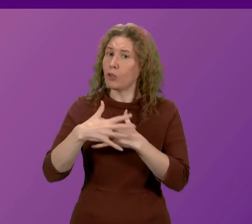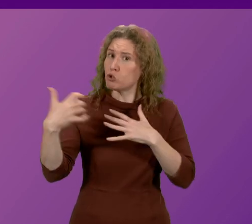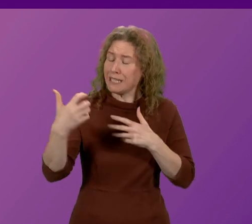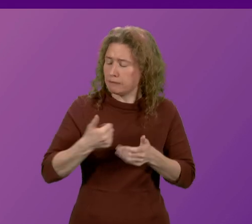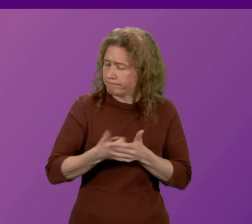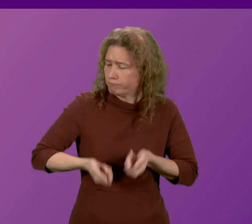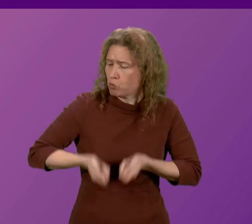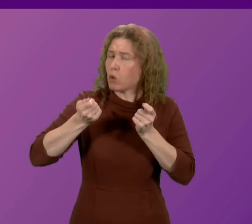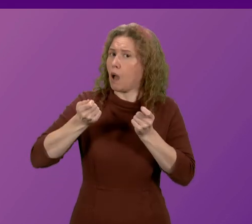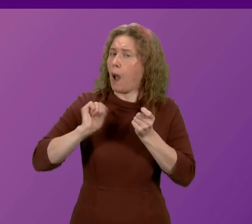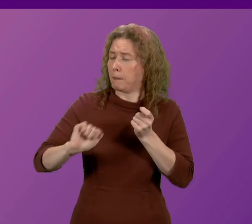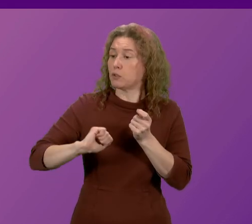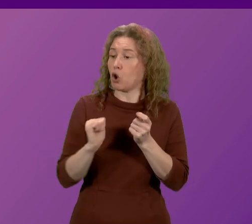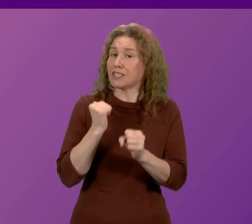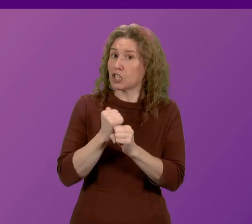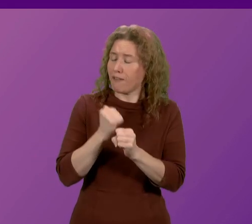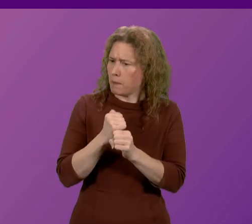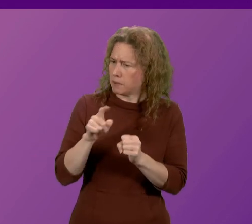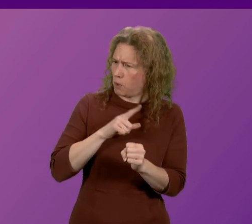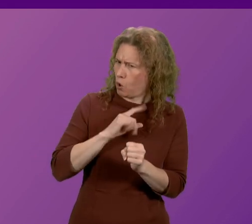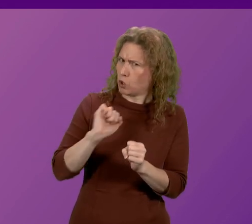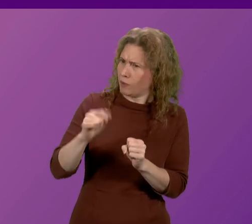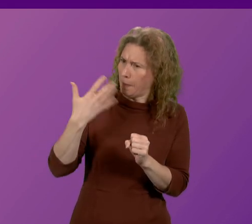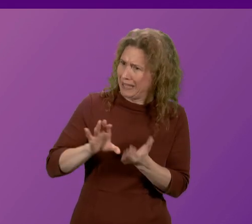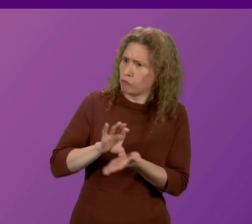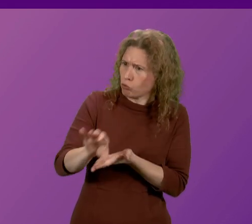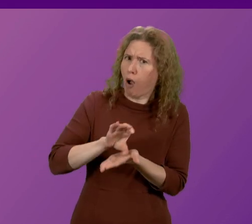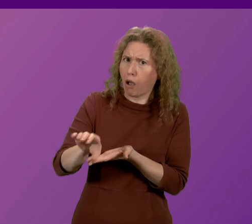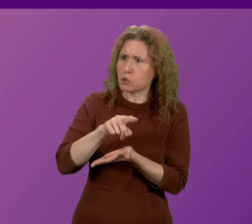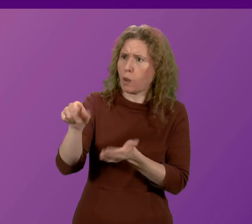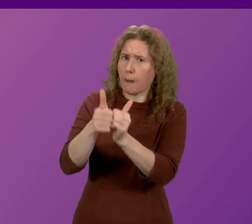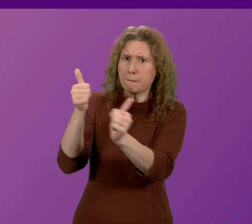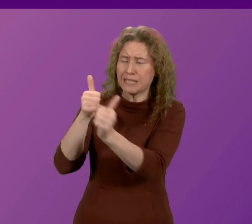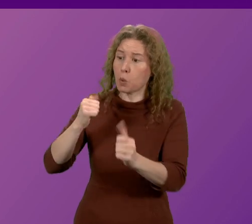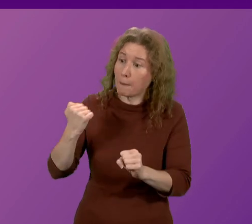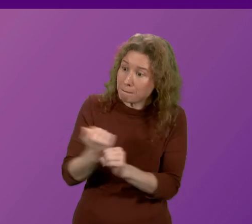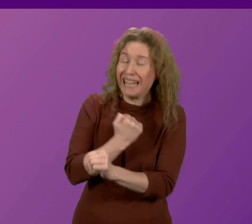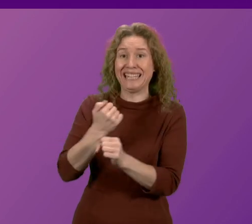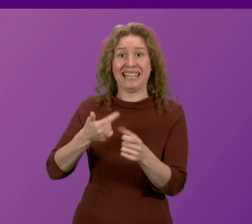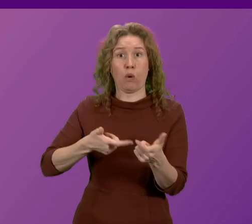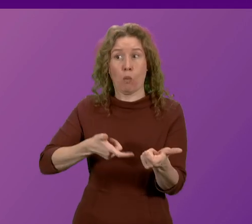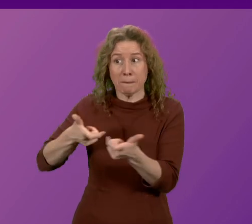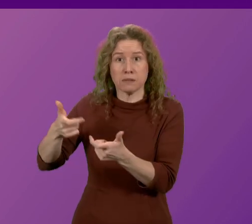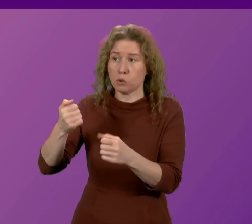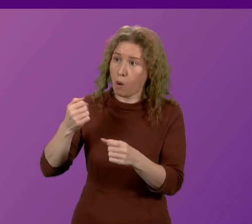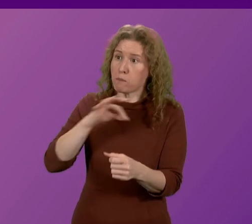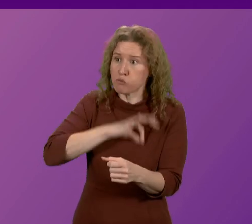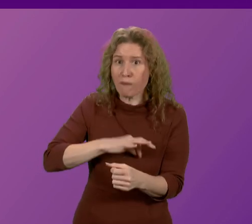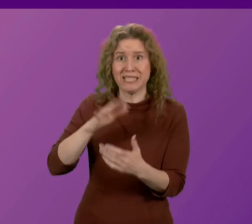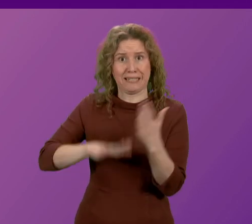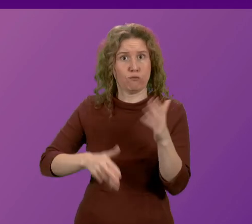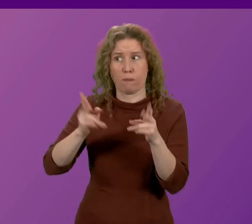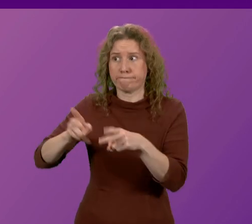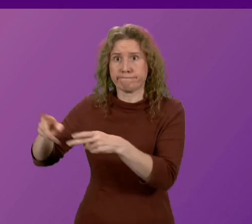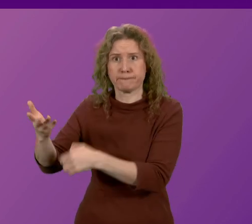record of the Scottish Government in giving grants to the companies that are producing those weapons and are profiting from the killings. Tens of